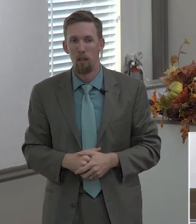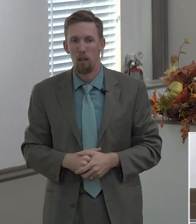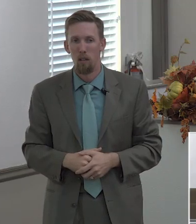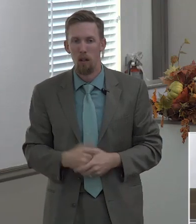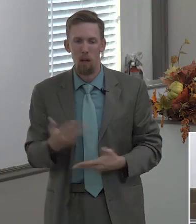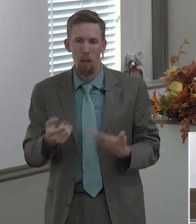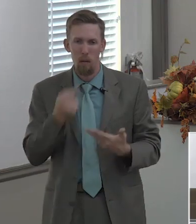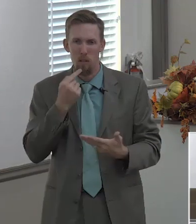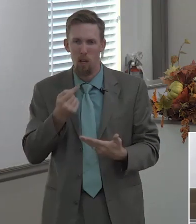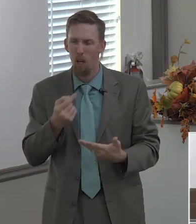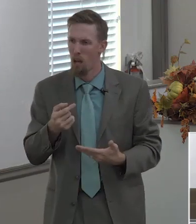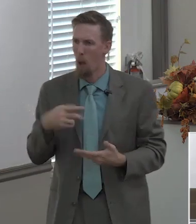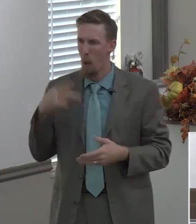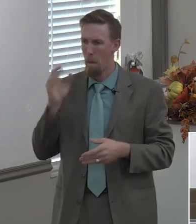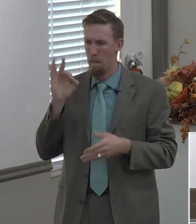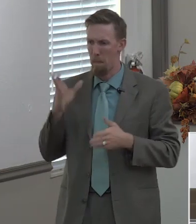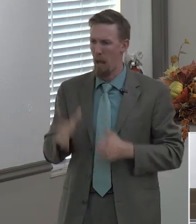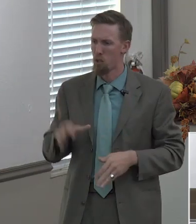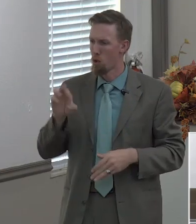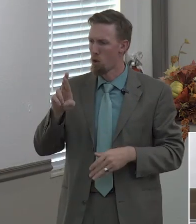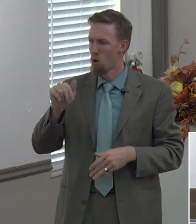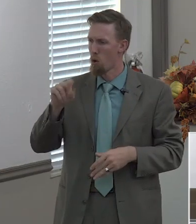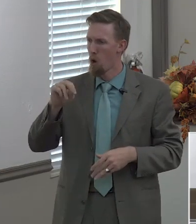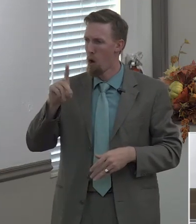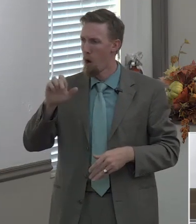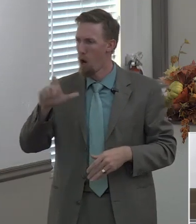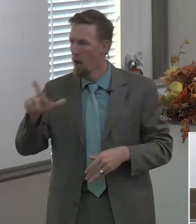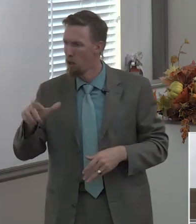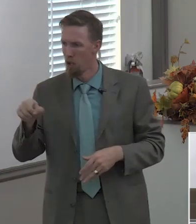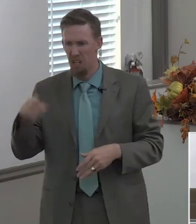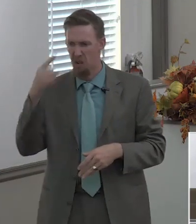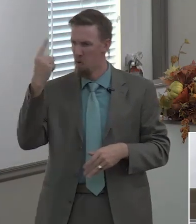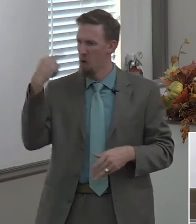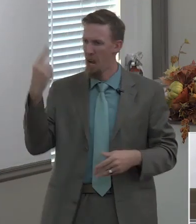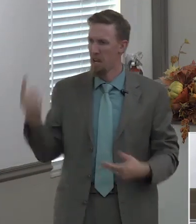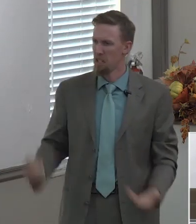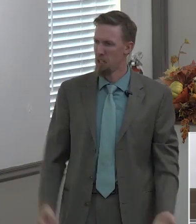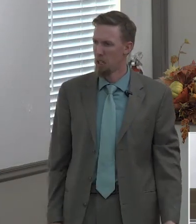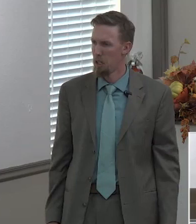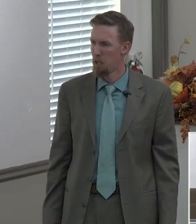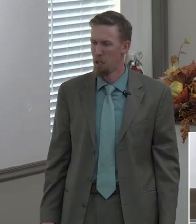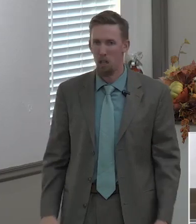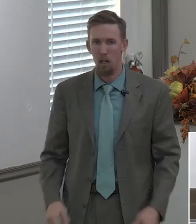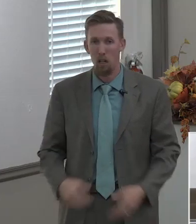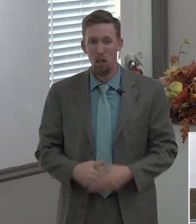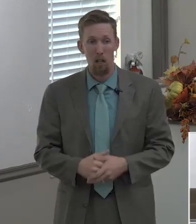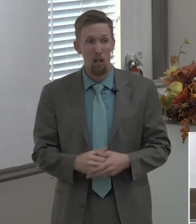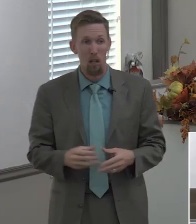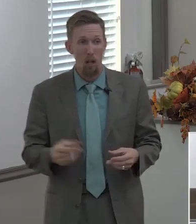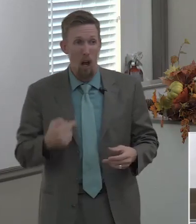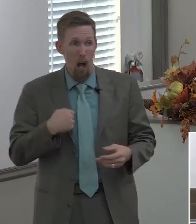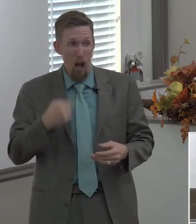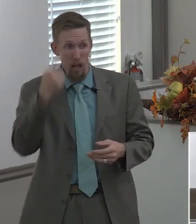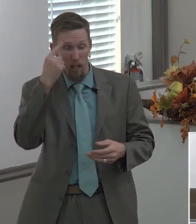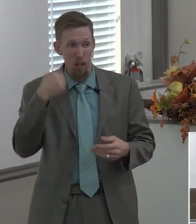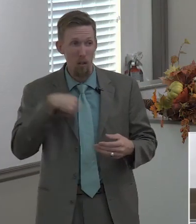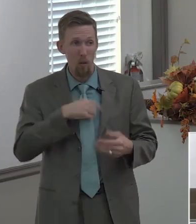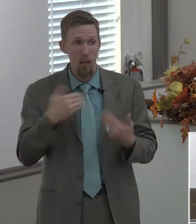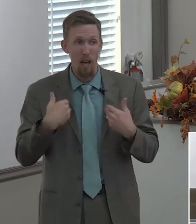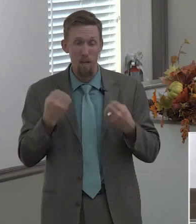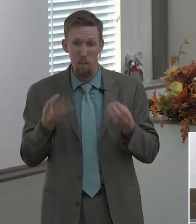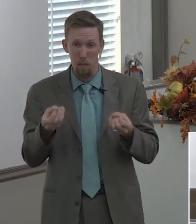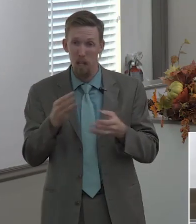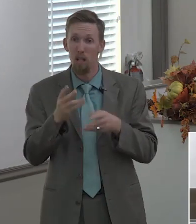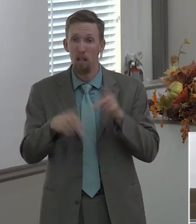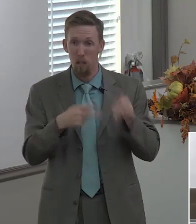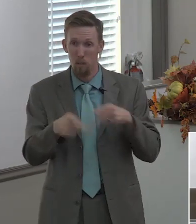now you're going to you're going to say pastor randall is crazy but i don't believe i am see i believe that there's a great crowd